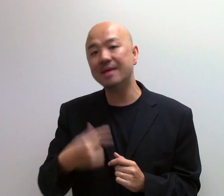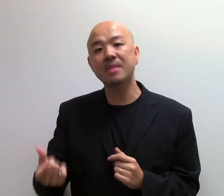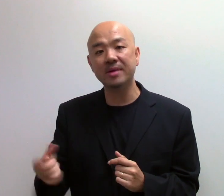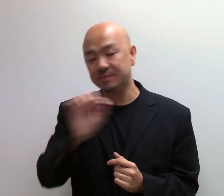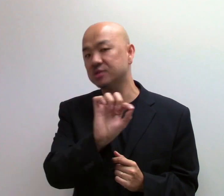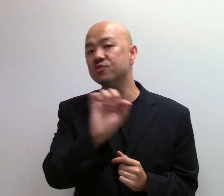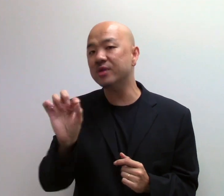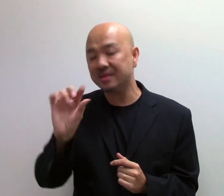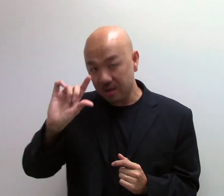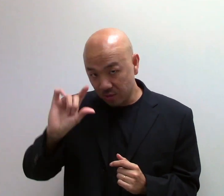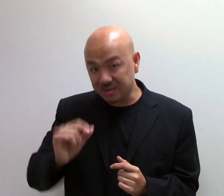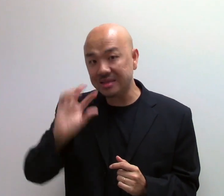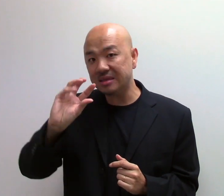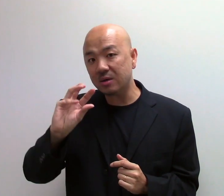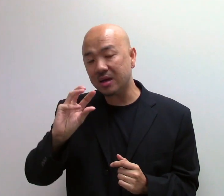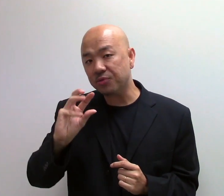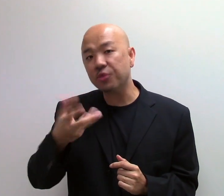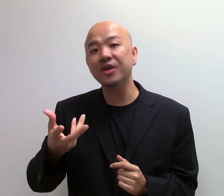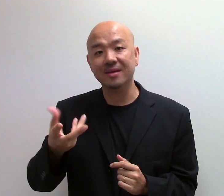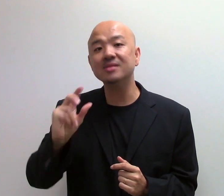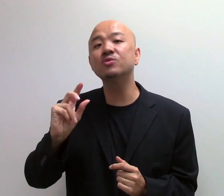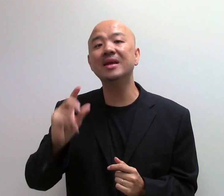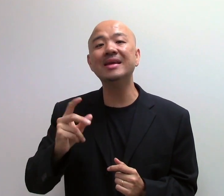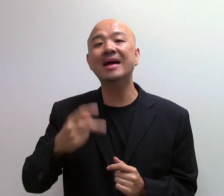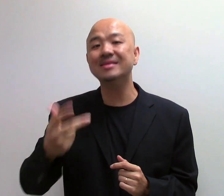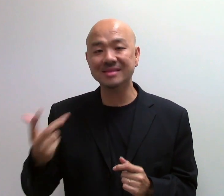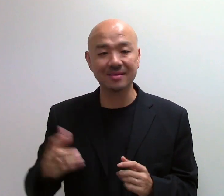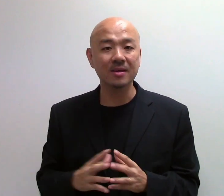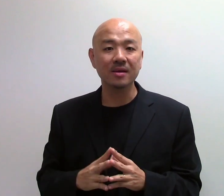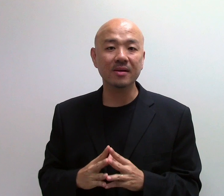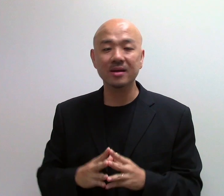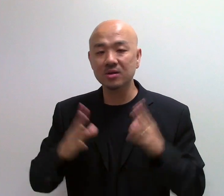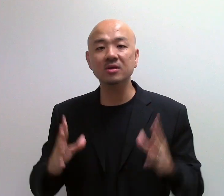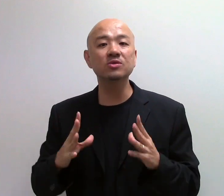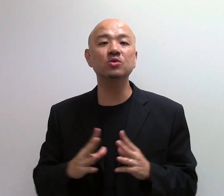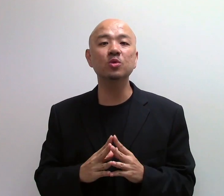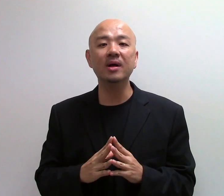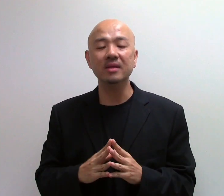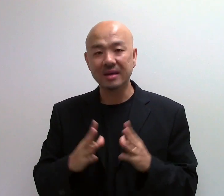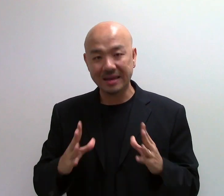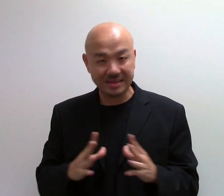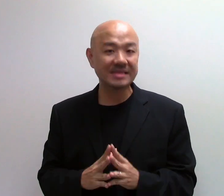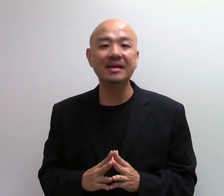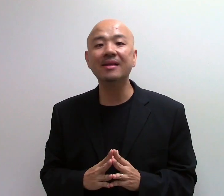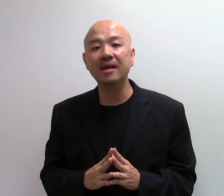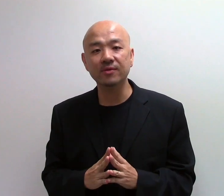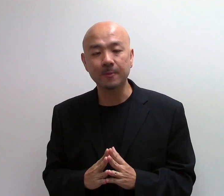and memorize, but it's to read, to sit down and to think and to really understand, alright? In order to do well at this level.